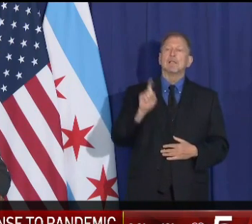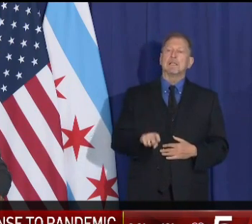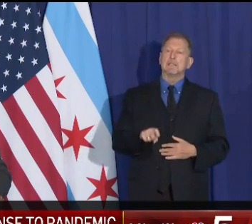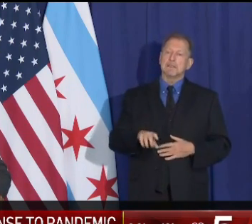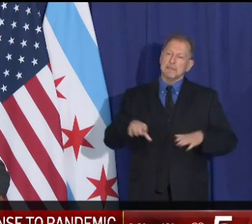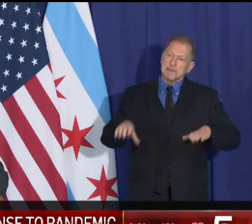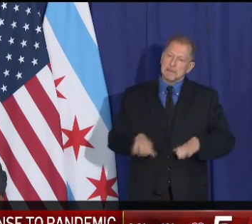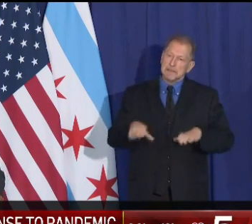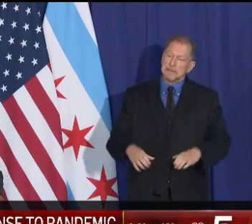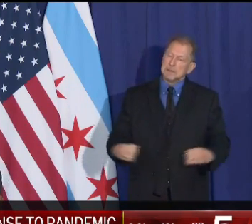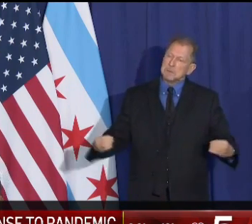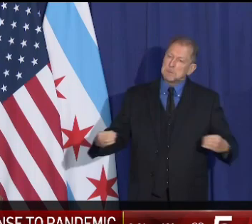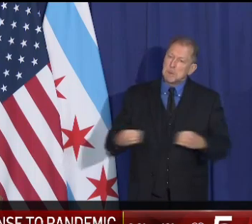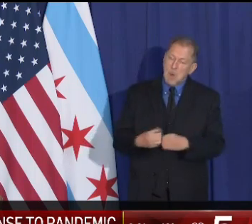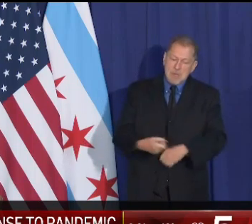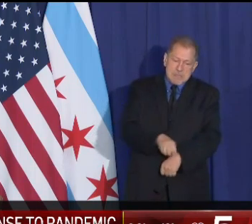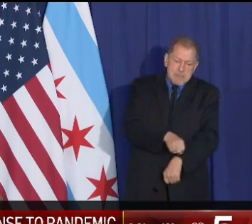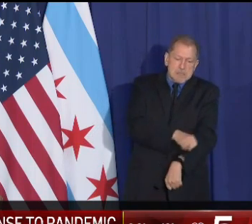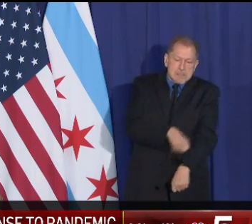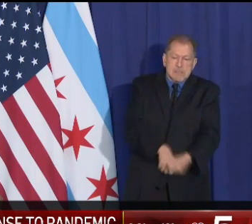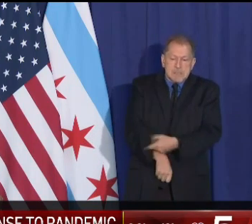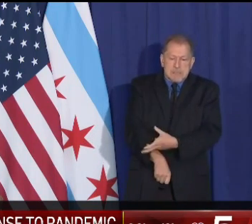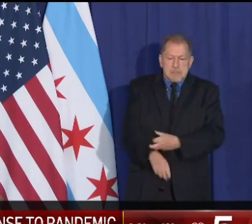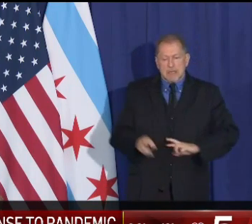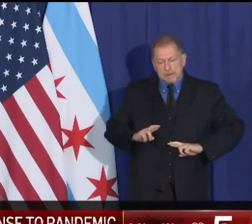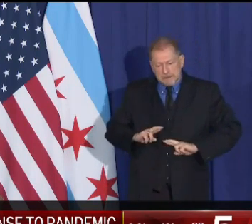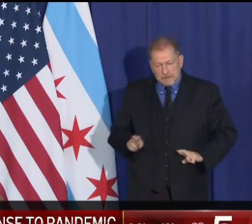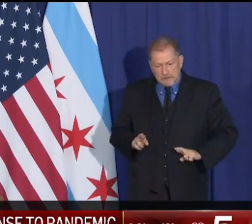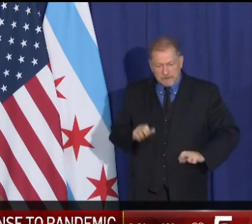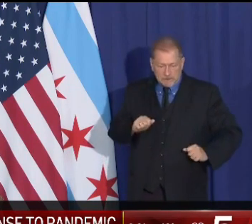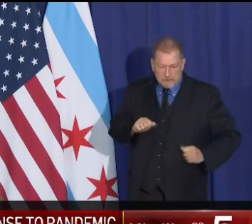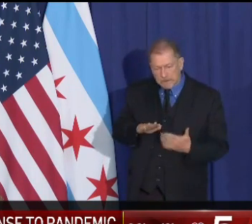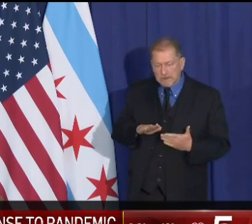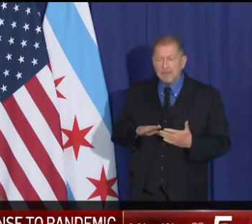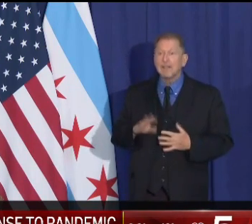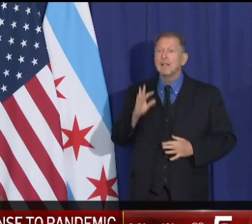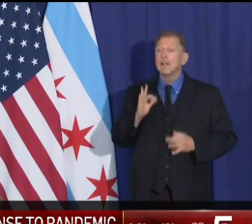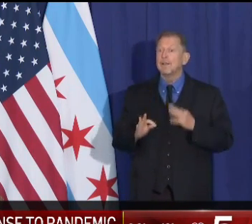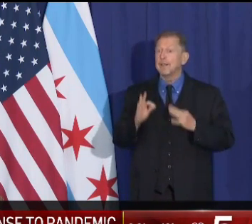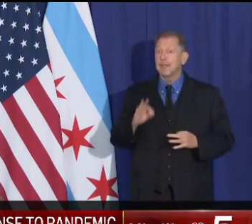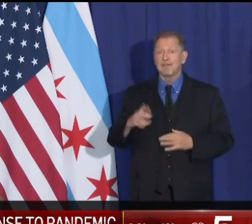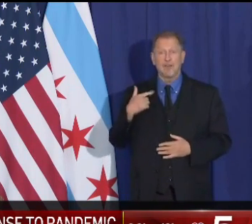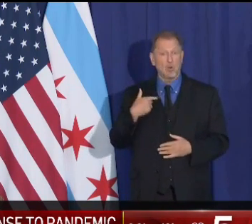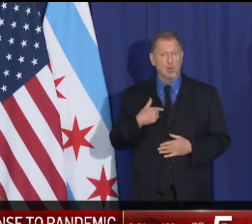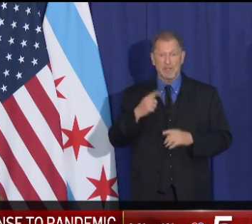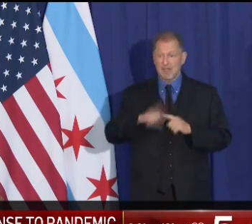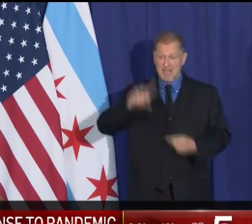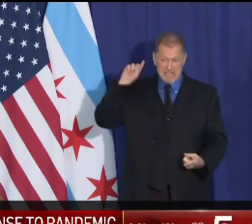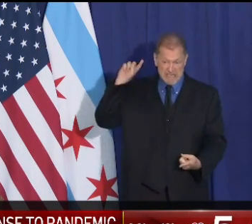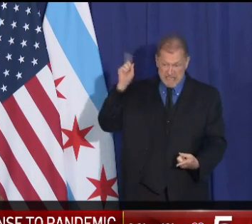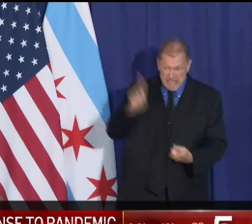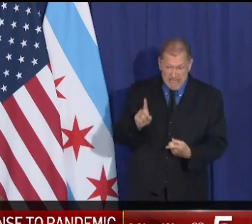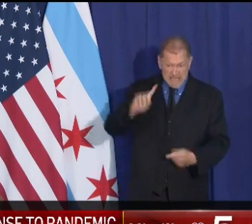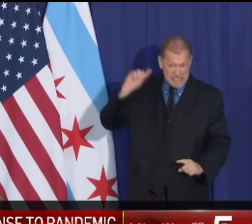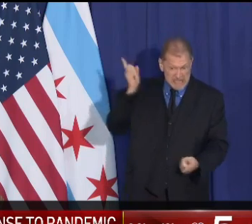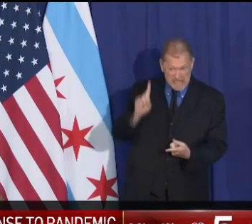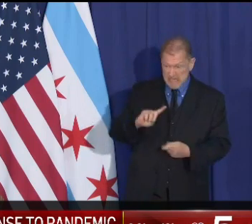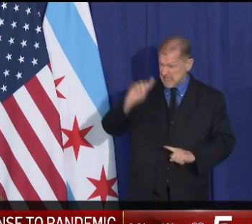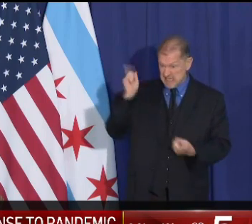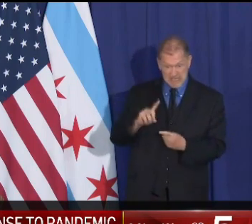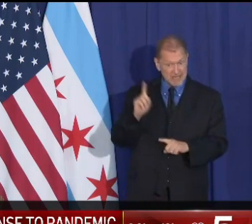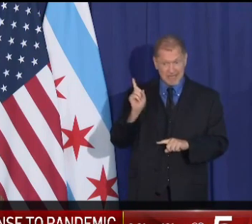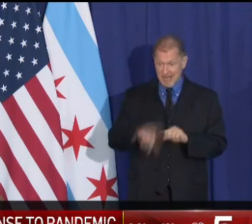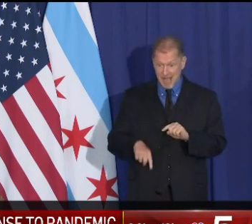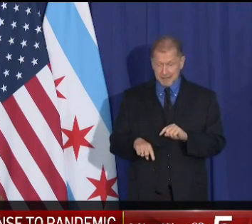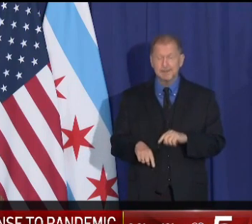and be more diligent. And if we don't see a dramatic turnaround in our numbers and soon, then we will not